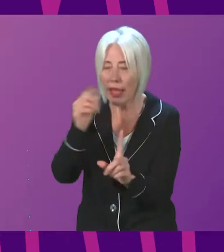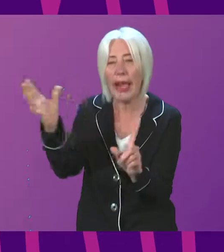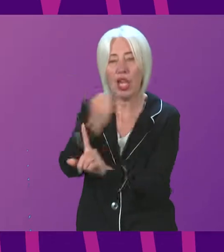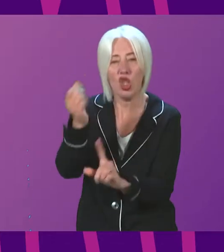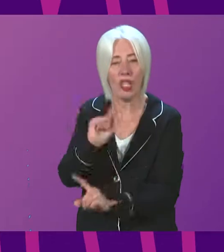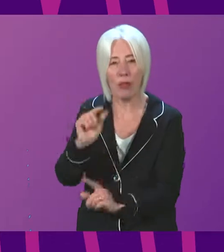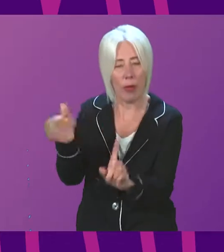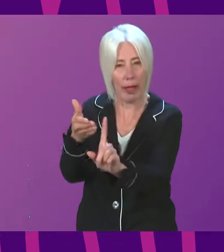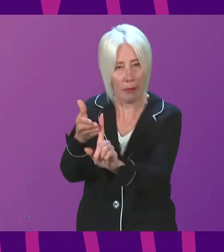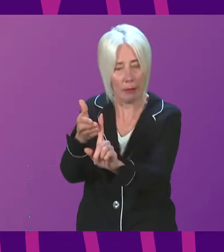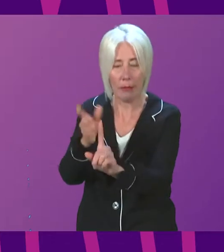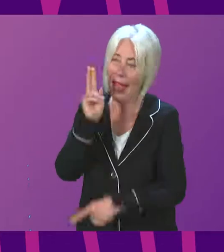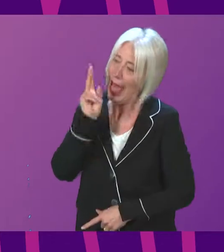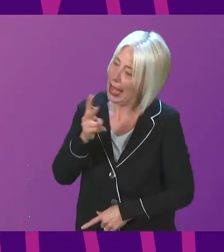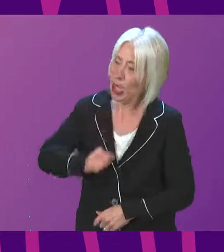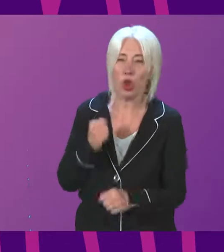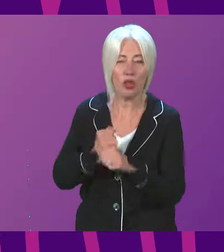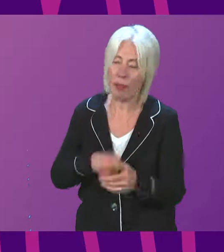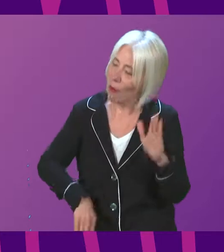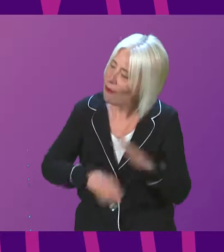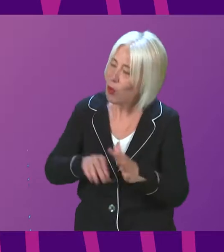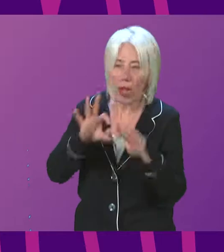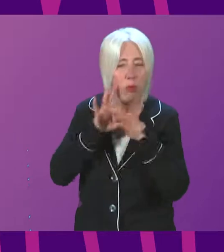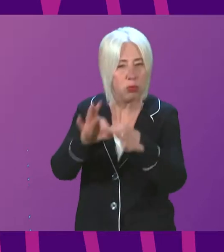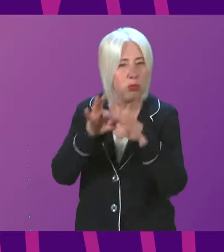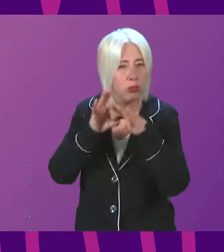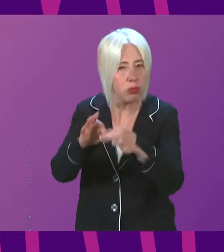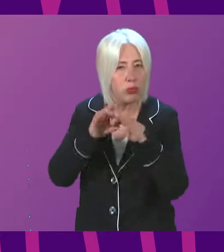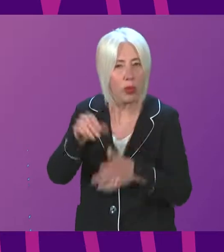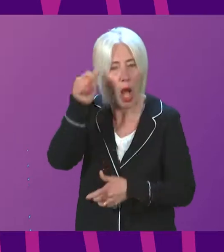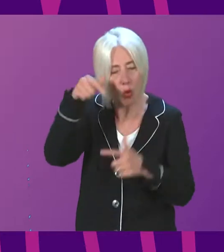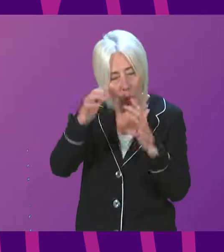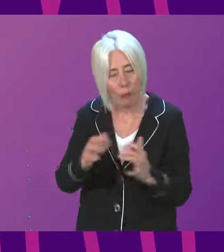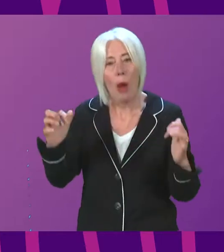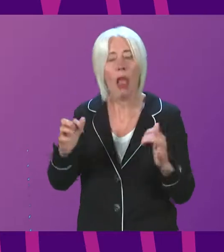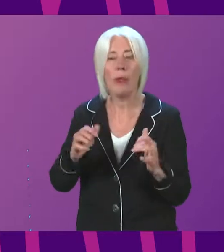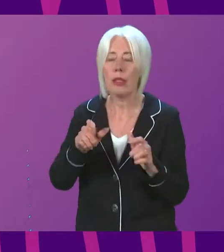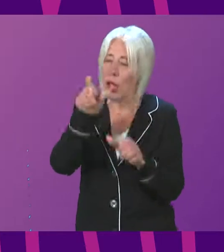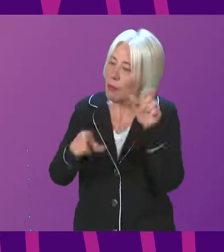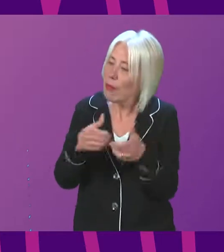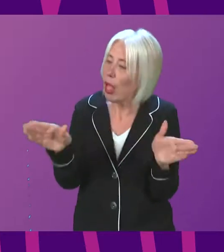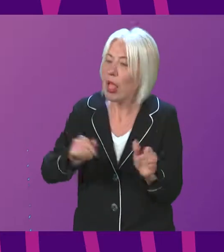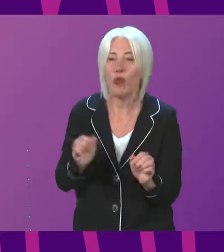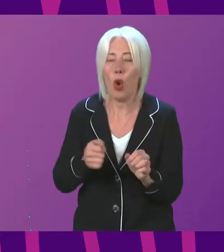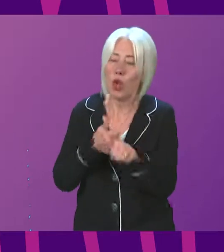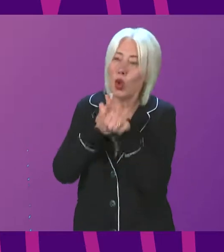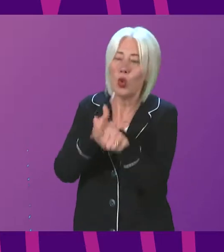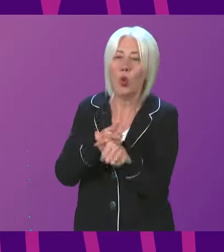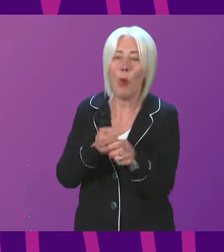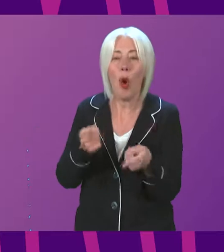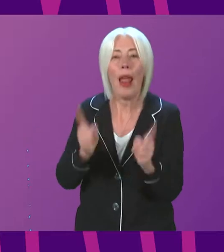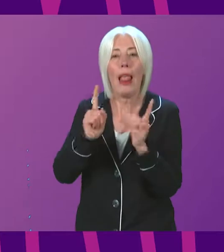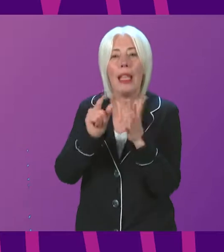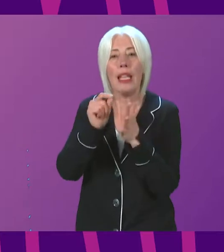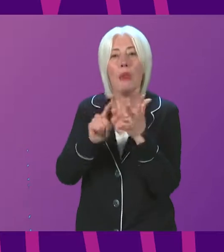I again pledge the Scottish Government's full engagement, as I know this Parliament and the people of Scotland will support Lady Poole in this vital